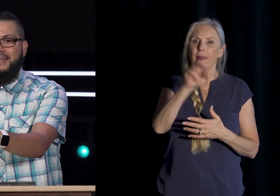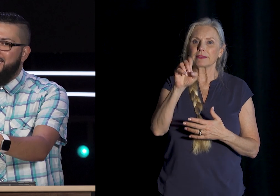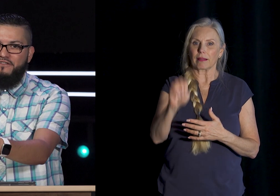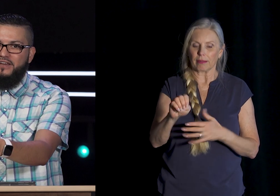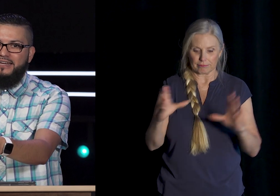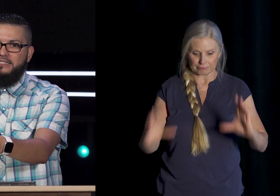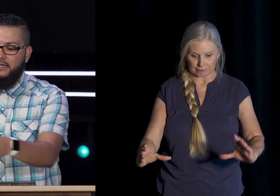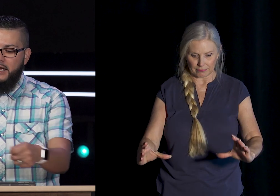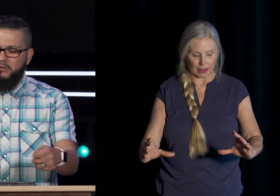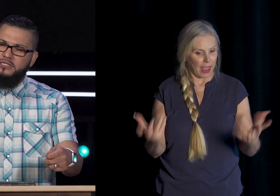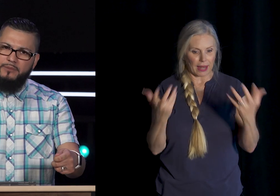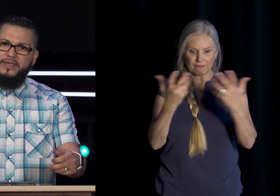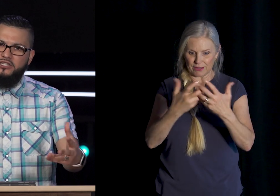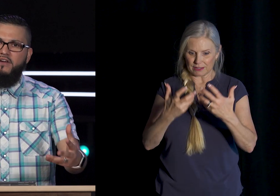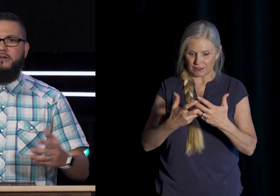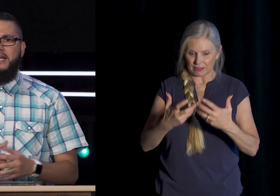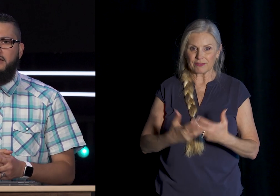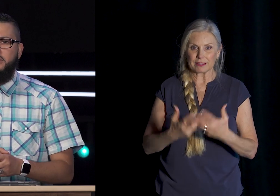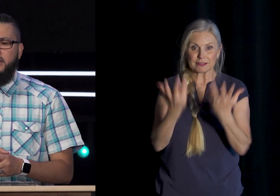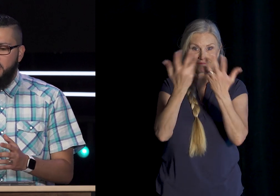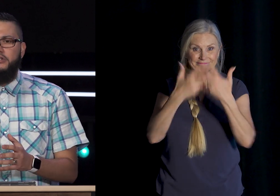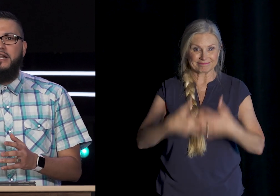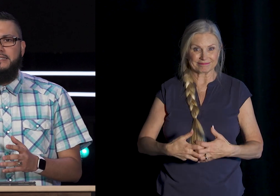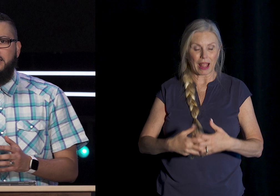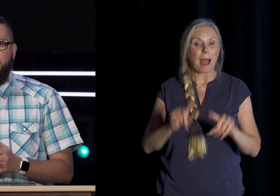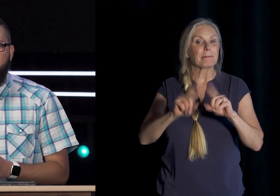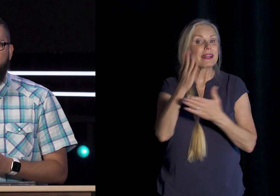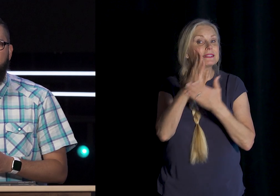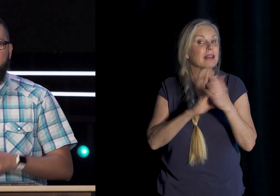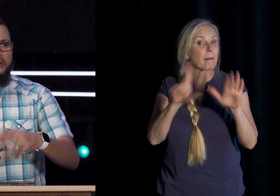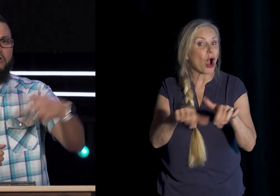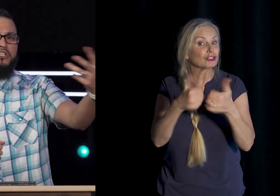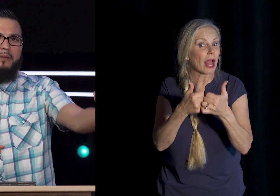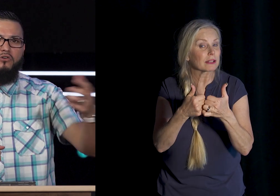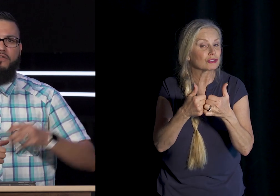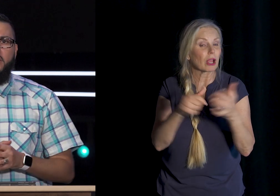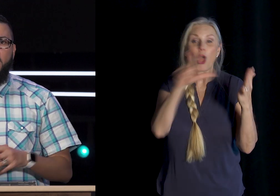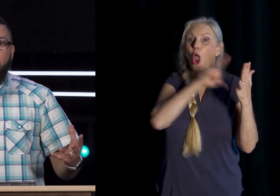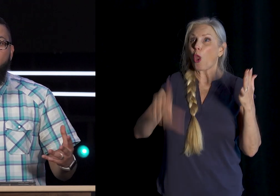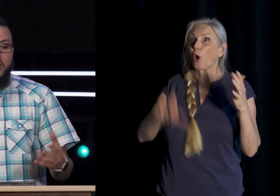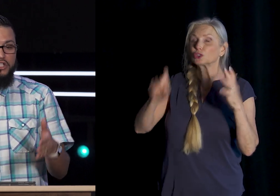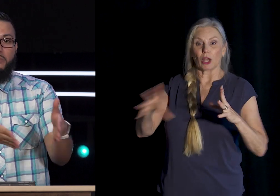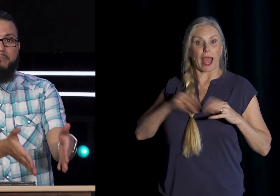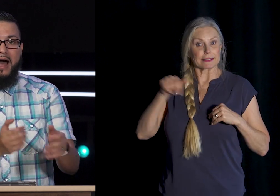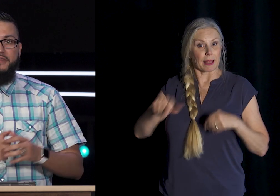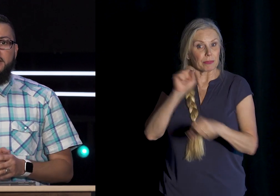And They Fit Easily But Some Things Are Very Challenging Lord Should I Take This Job Or Not Lord Should I Move Here Lord Should We Buy This